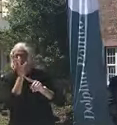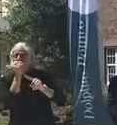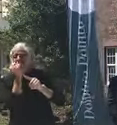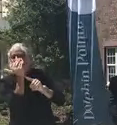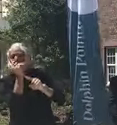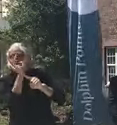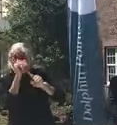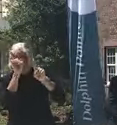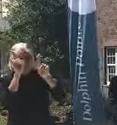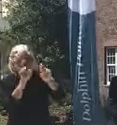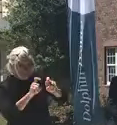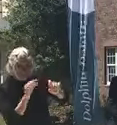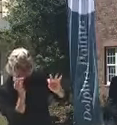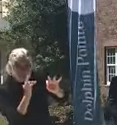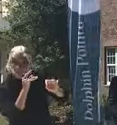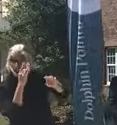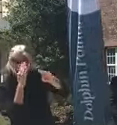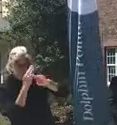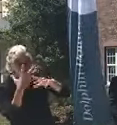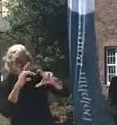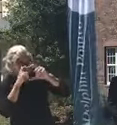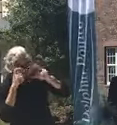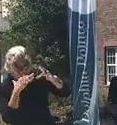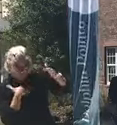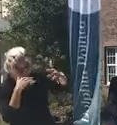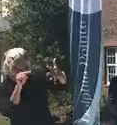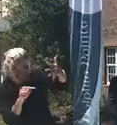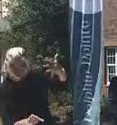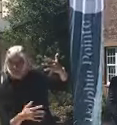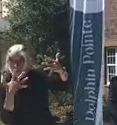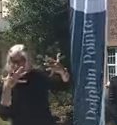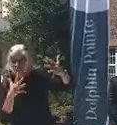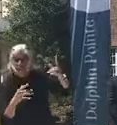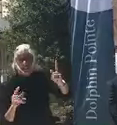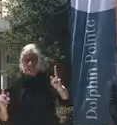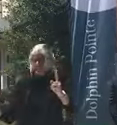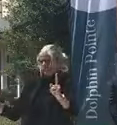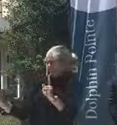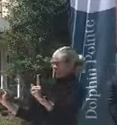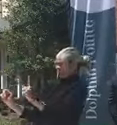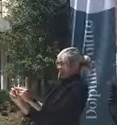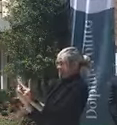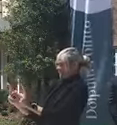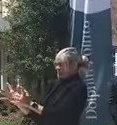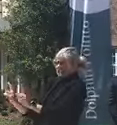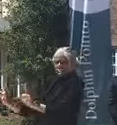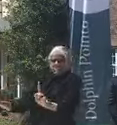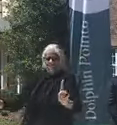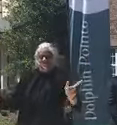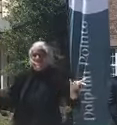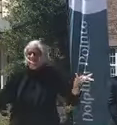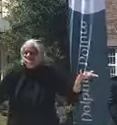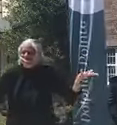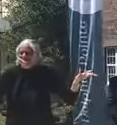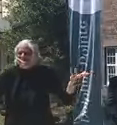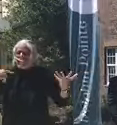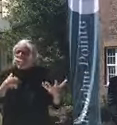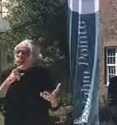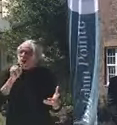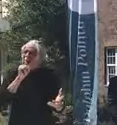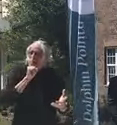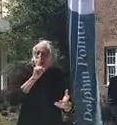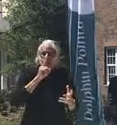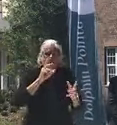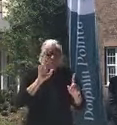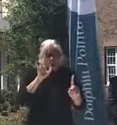antibodies. Maybe they wear PPE. But we've got to figure out a way to do that that's not going to present a risk to the other